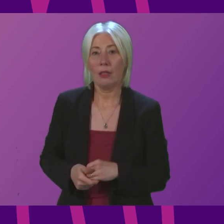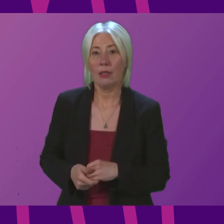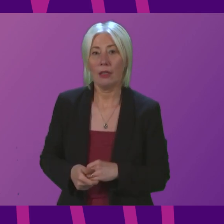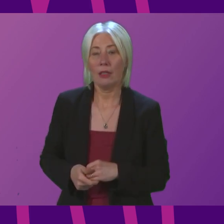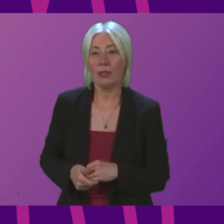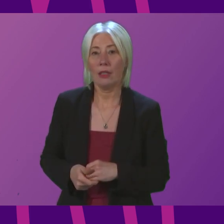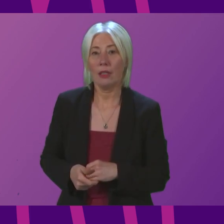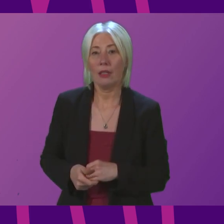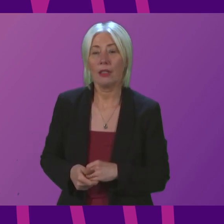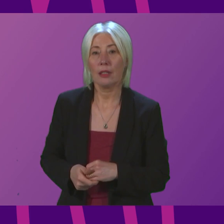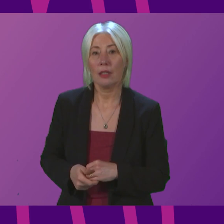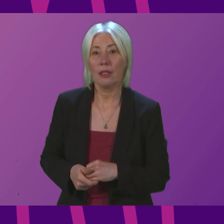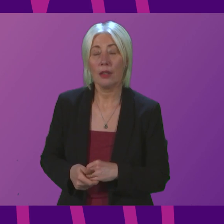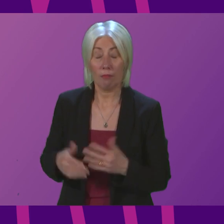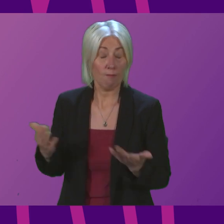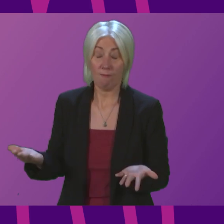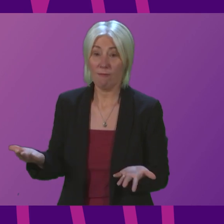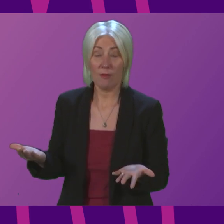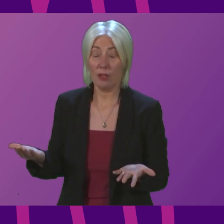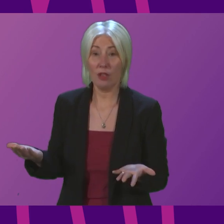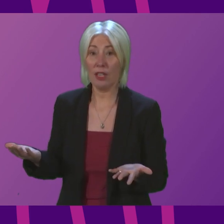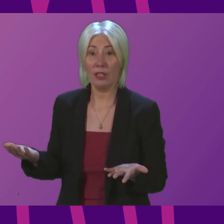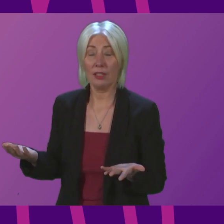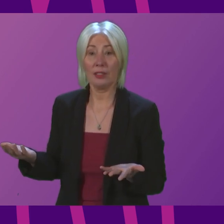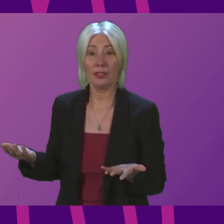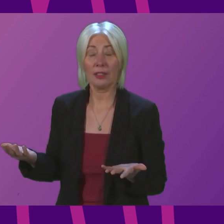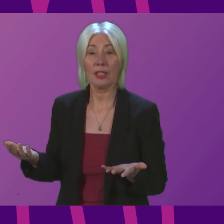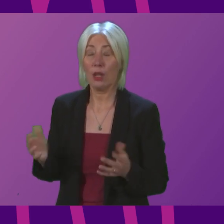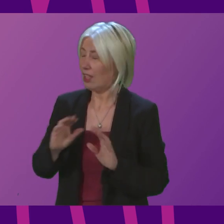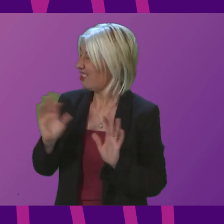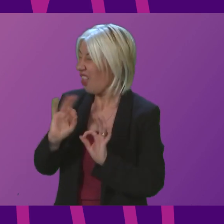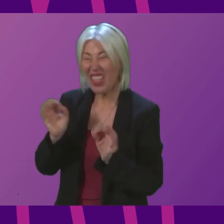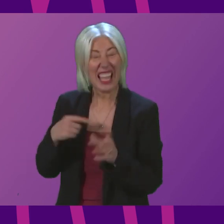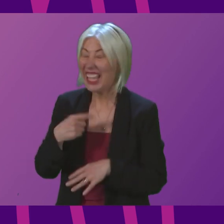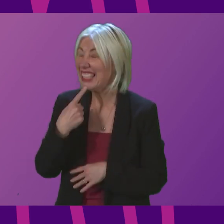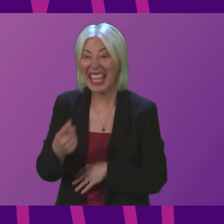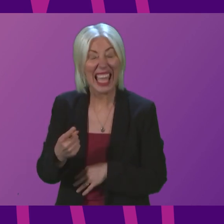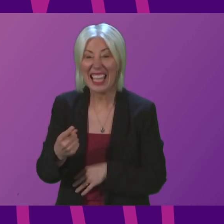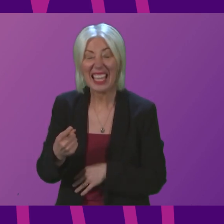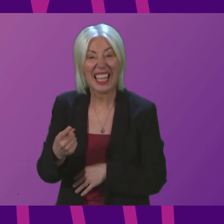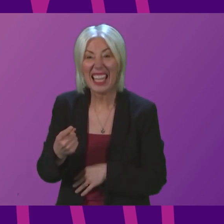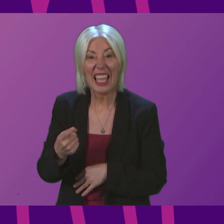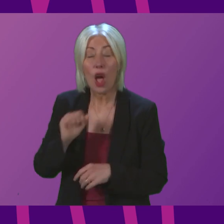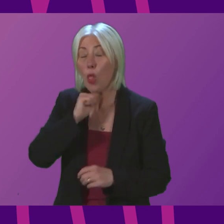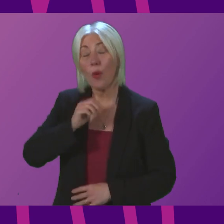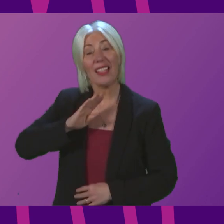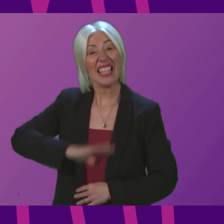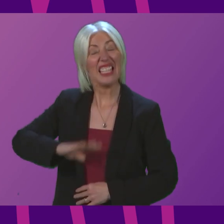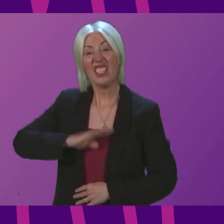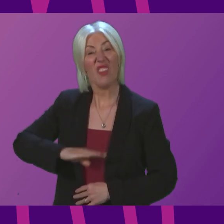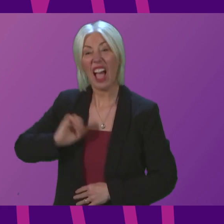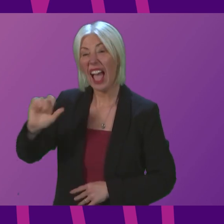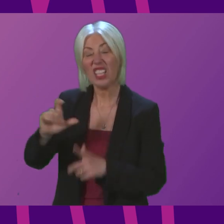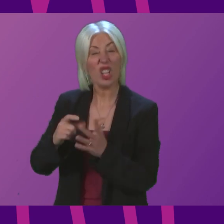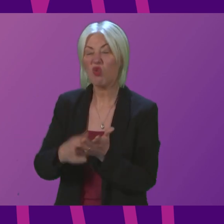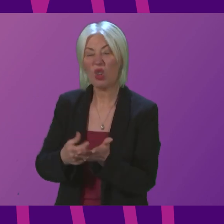and the fact that I don't think there's anything I'm going to be able to say today that's going to satisfy Mr